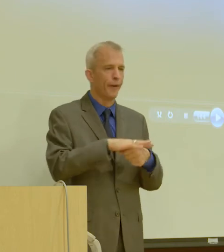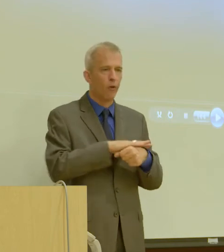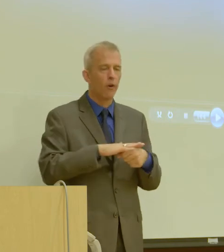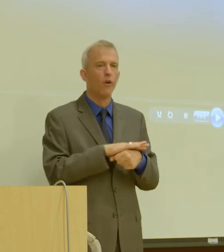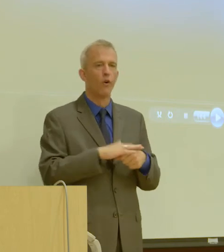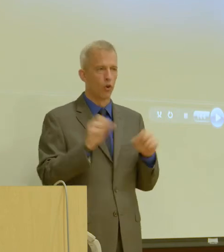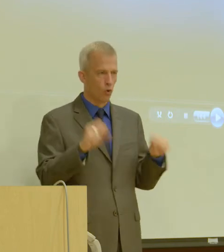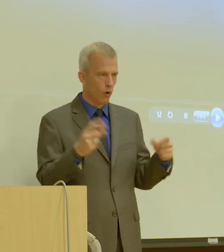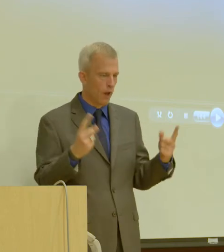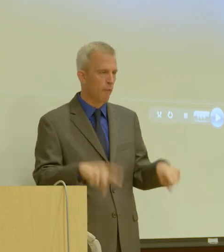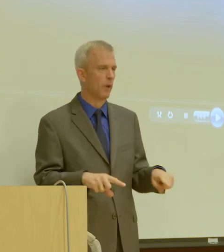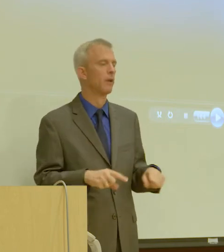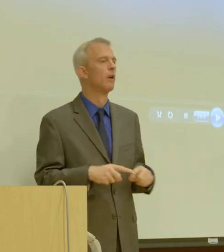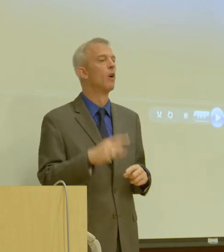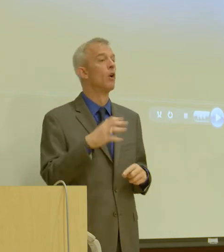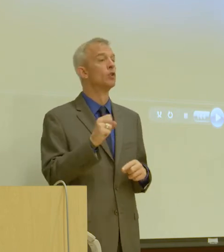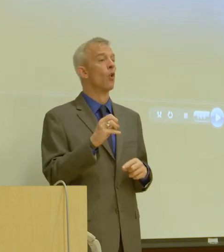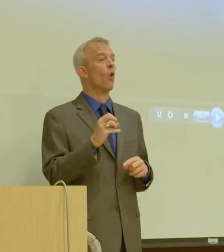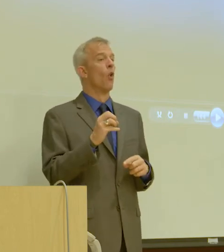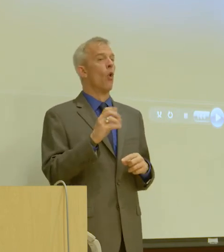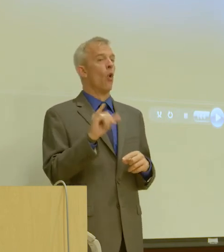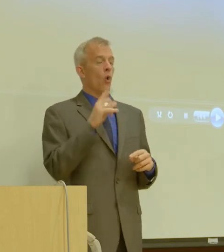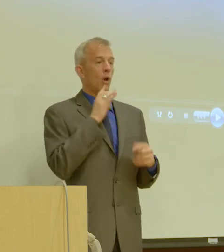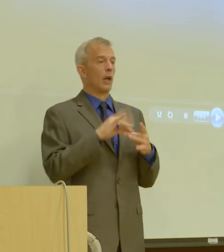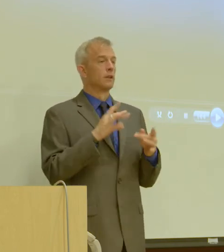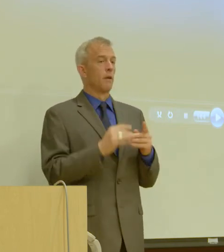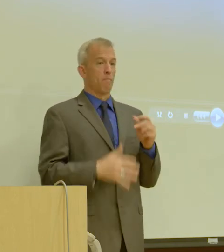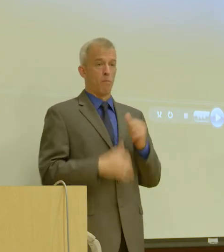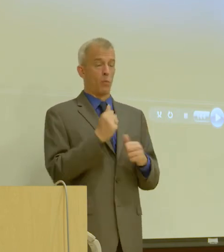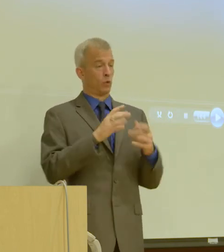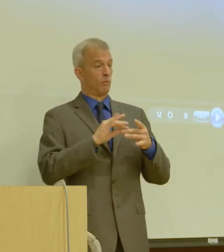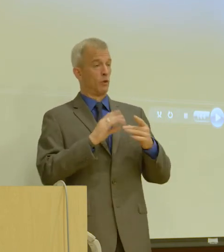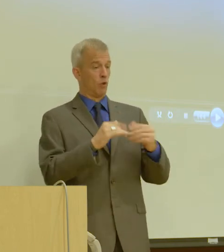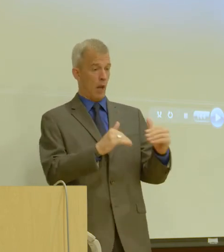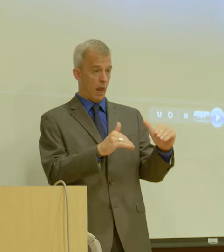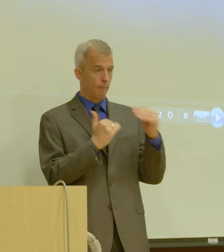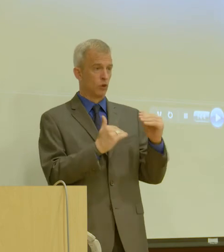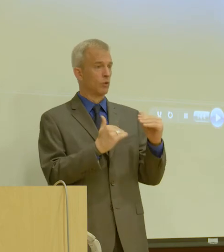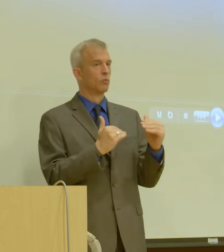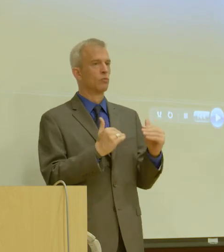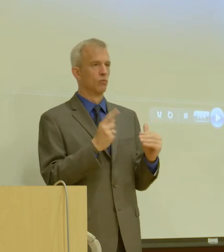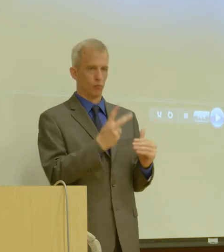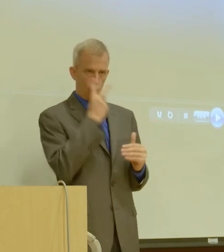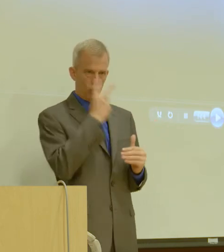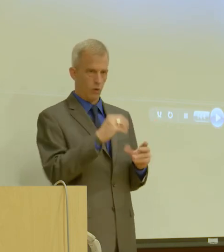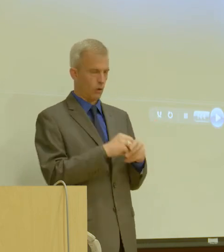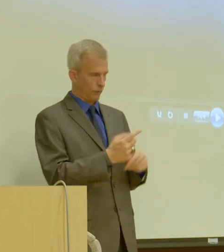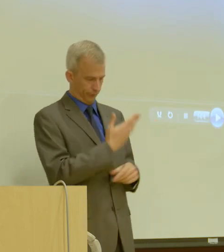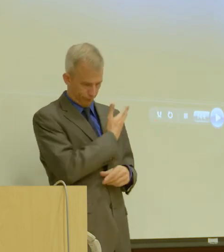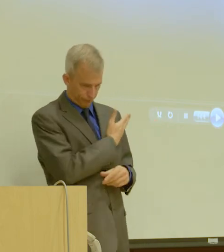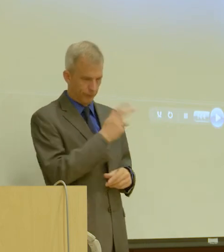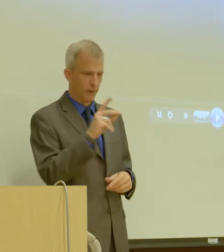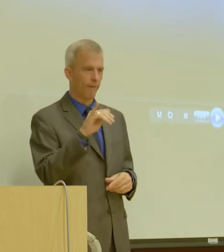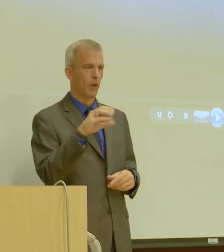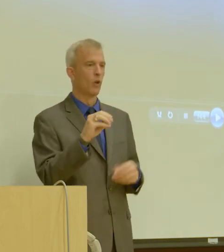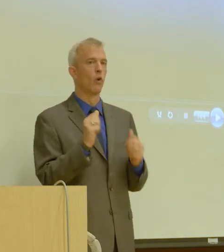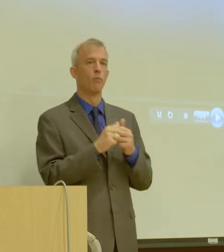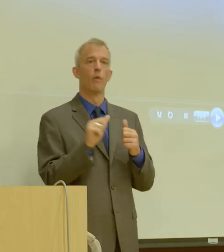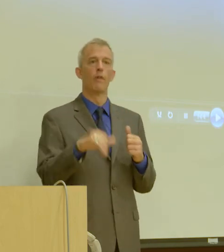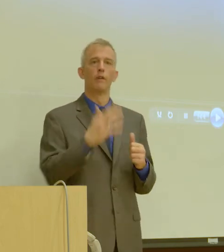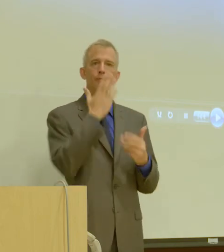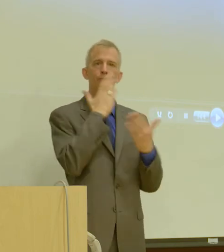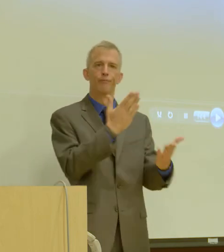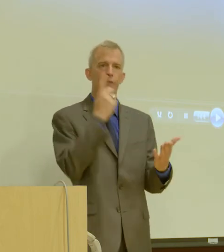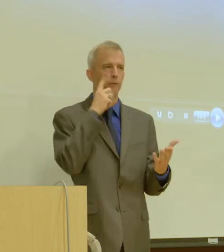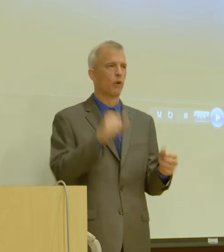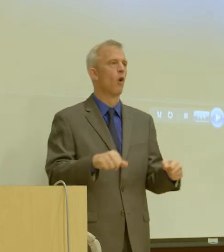as I said, most of the messages and the limitations were conveyed in the video. But with that, I thank you very much